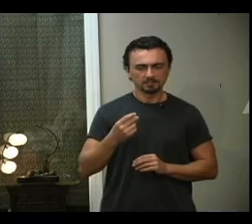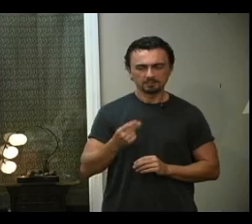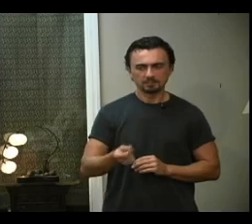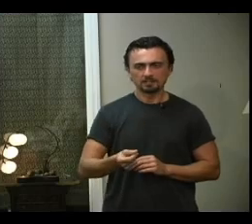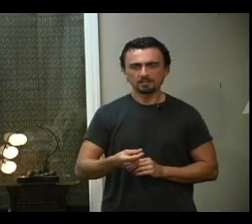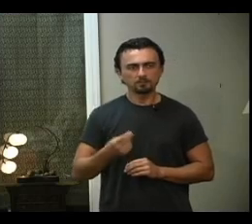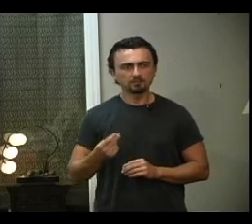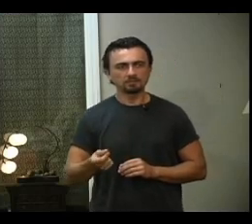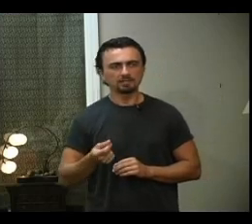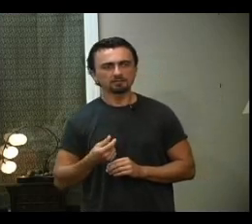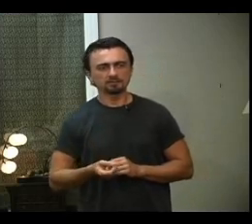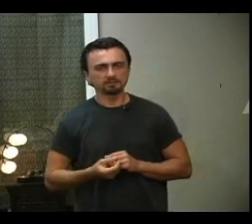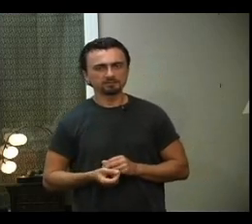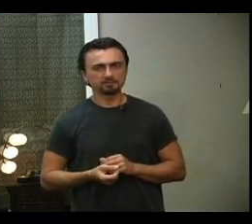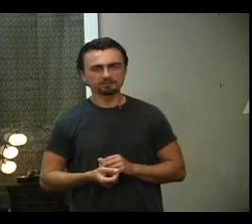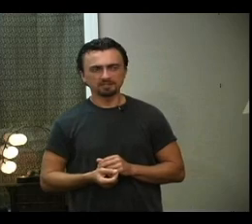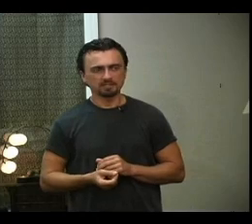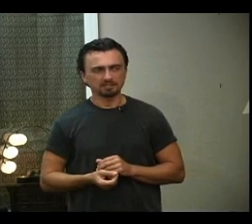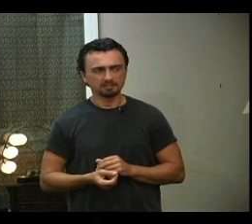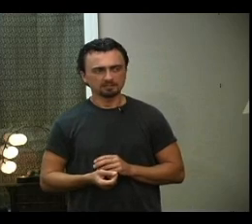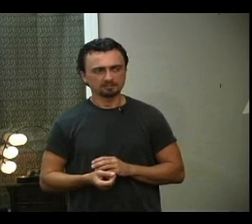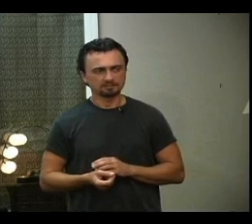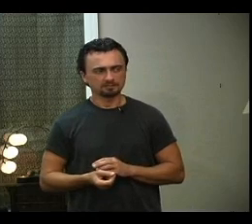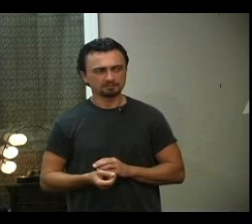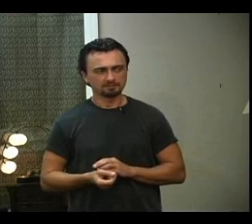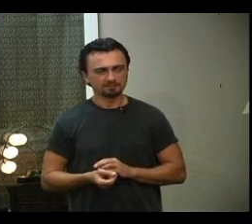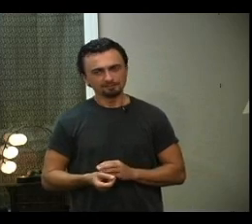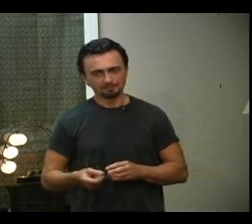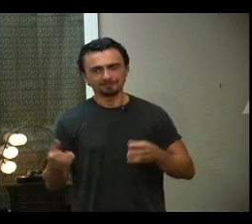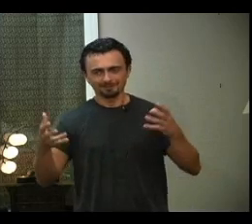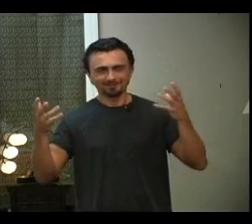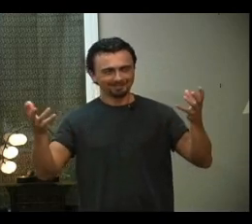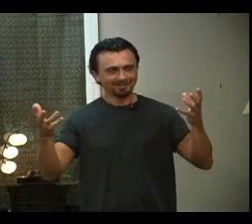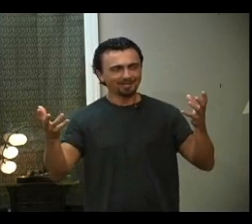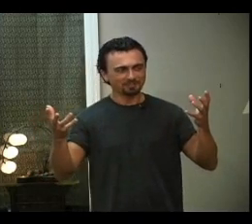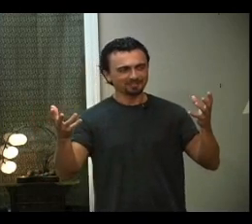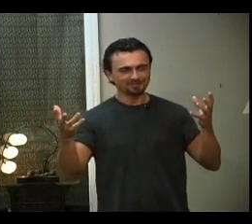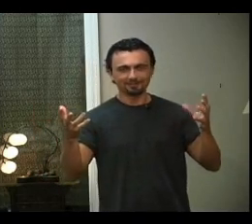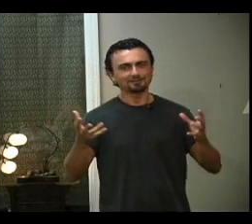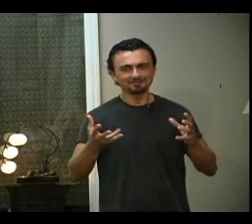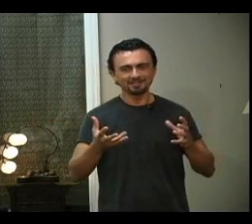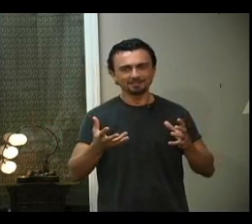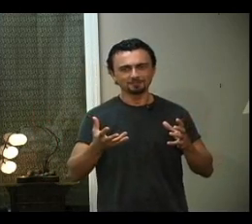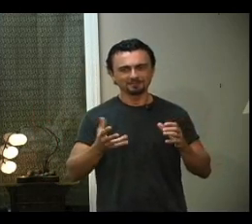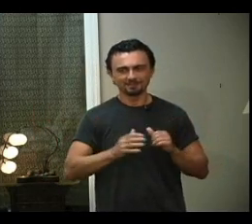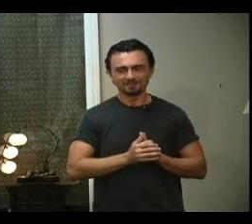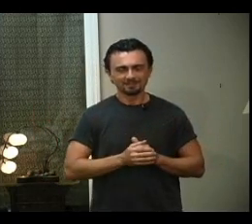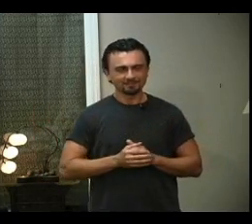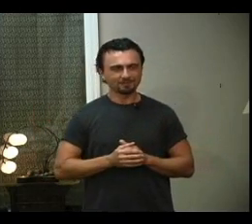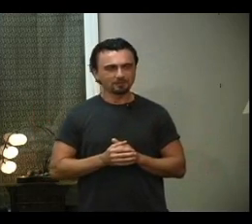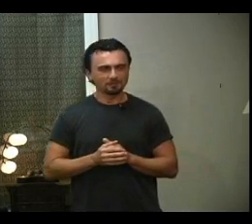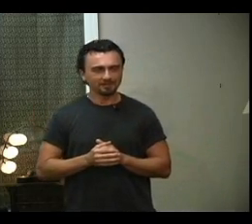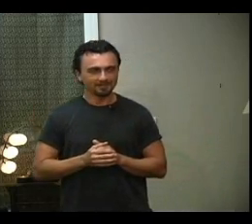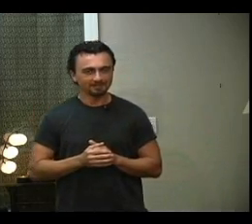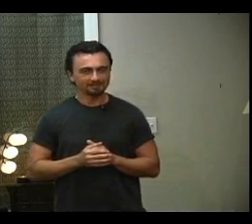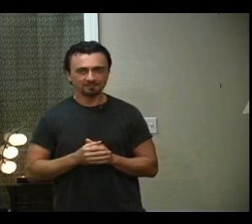Now how would you like Your energy to stay Happy Happy All the time So Start